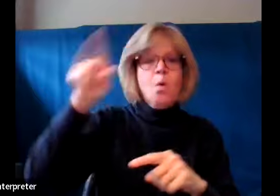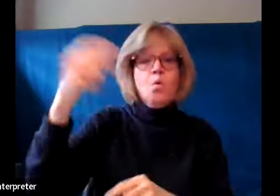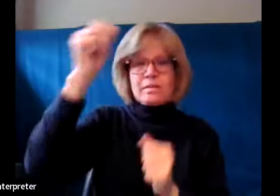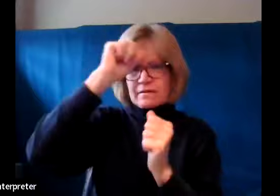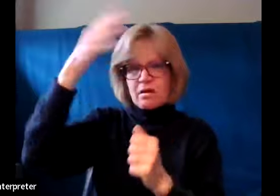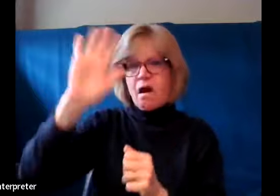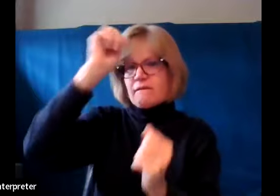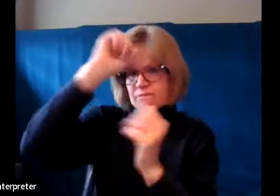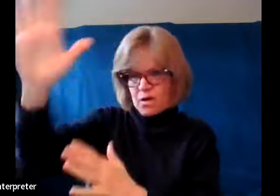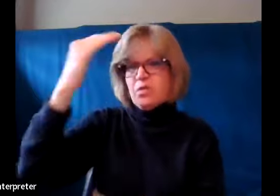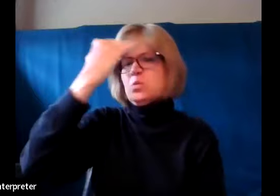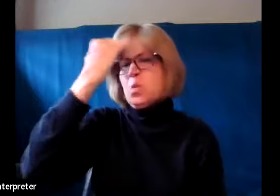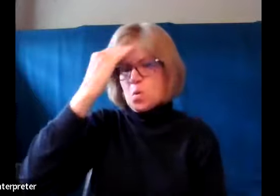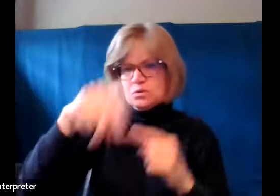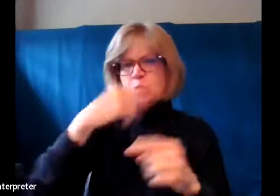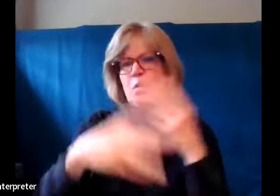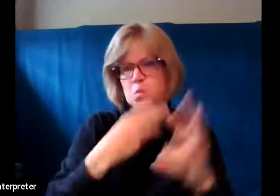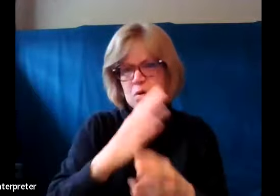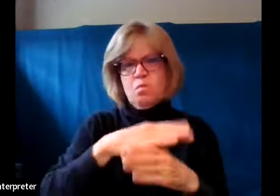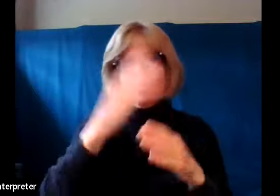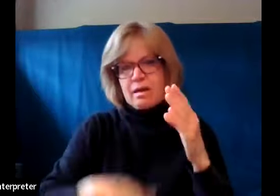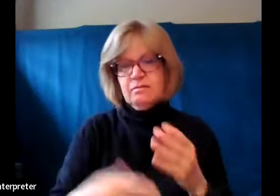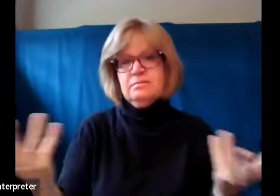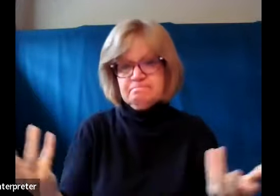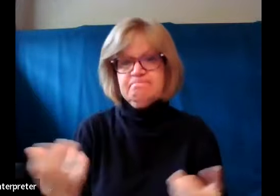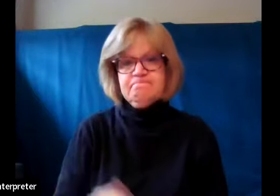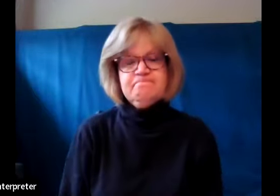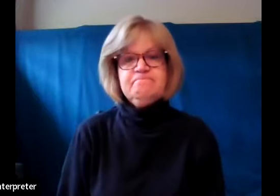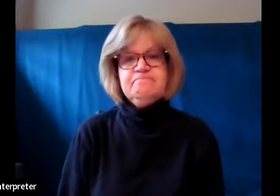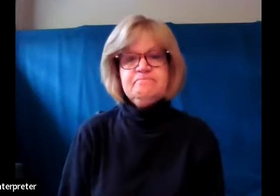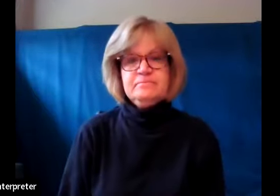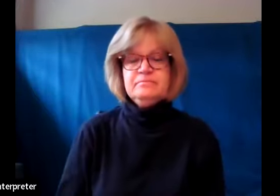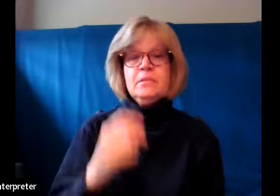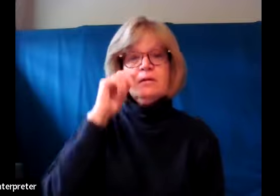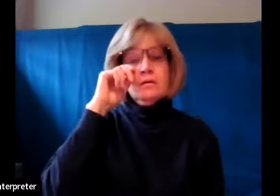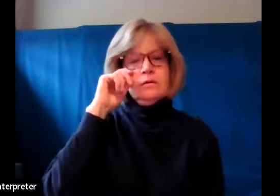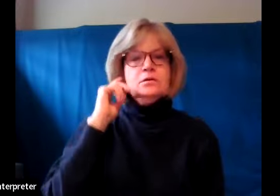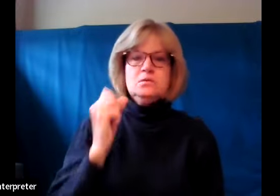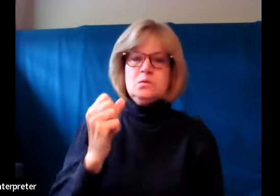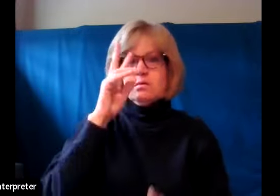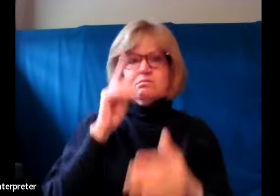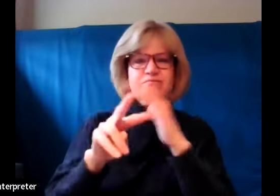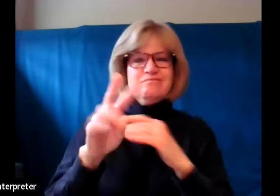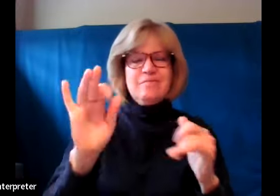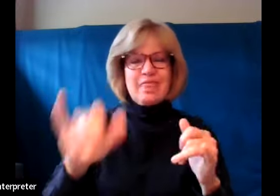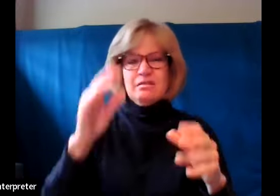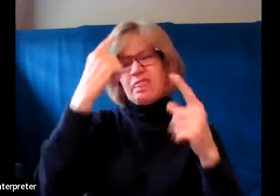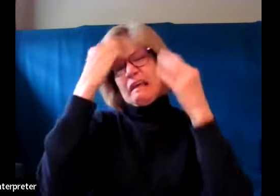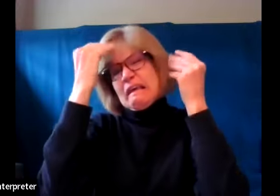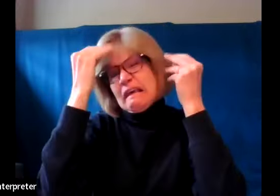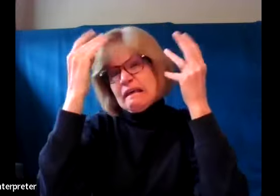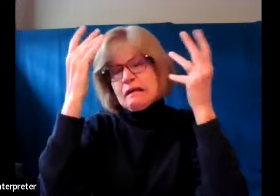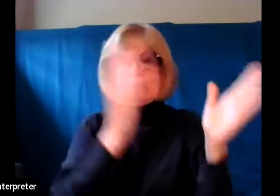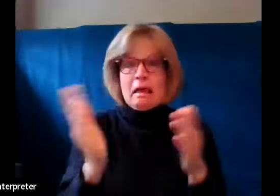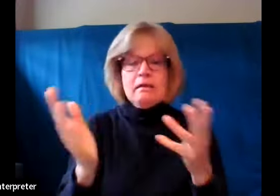So it seems like idle speculation isn't really going to be that much help to us here. All we can